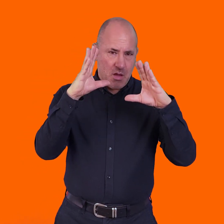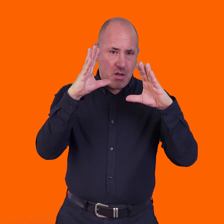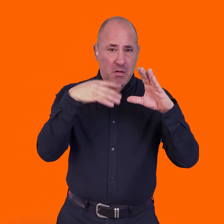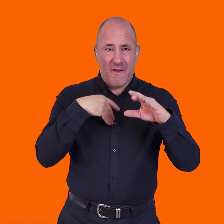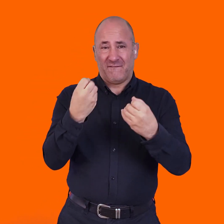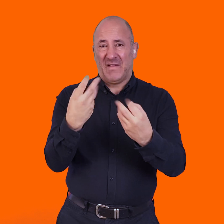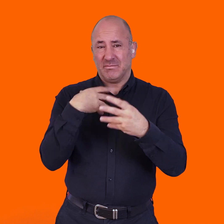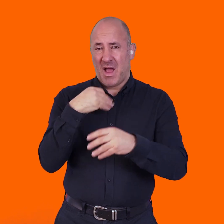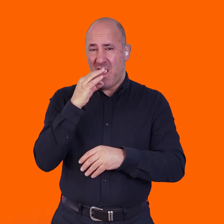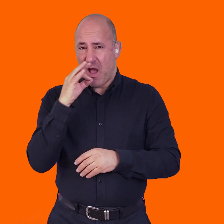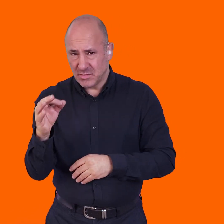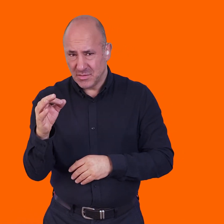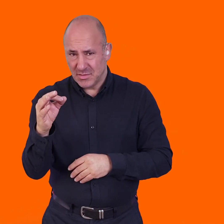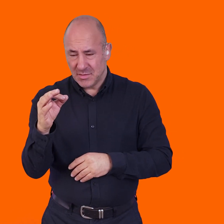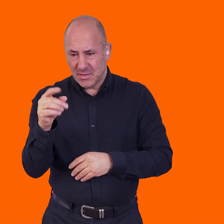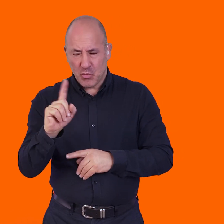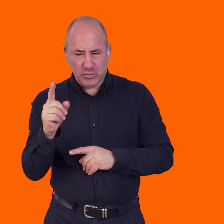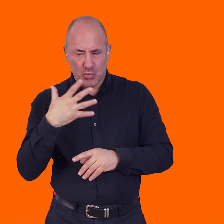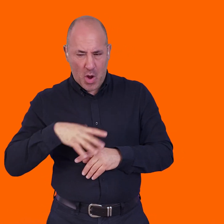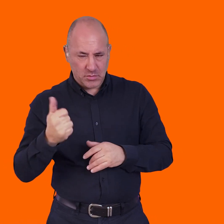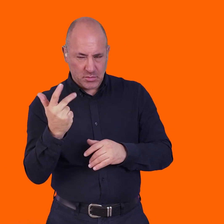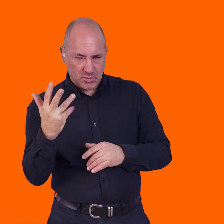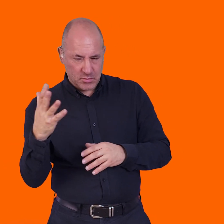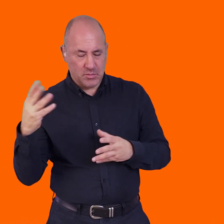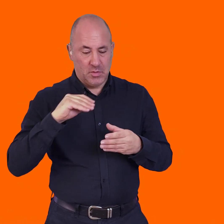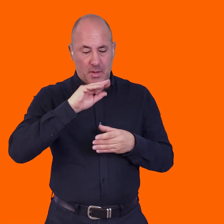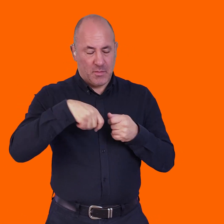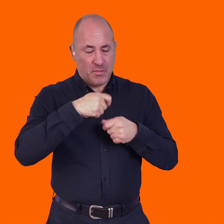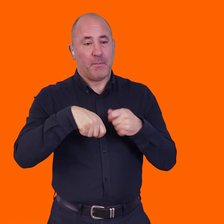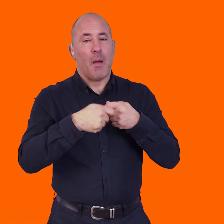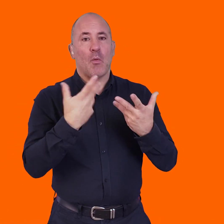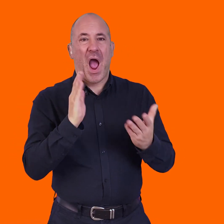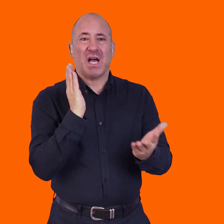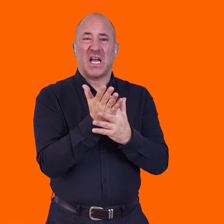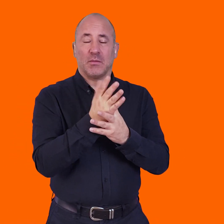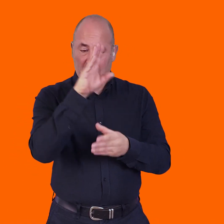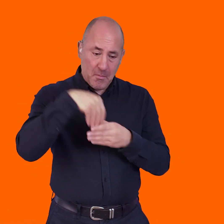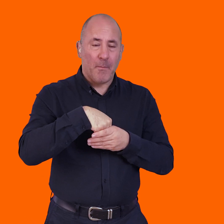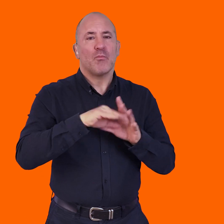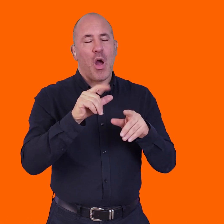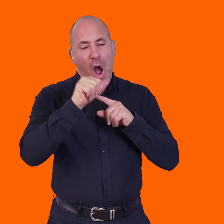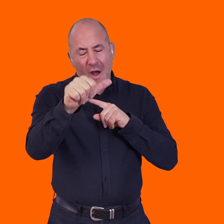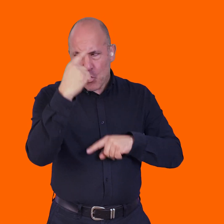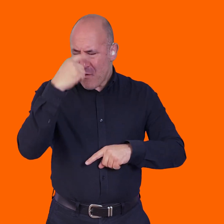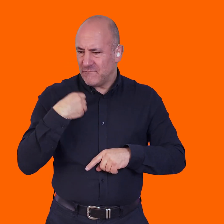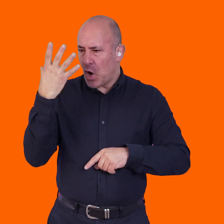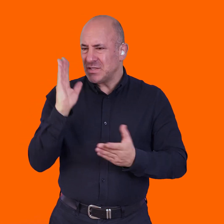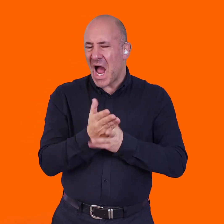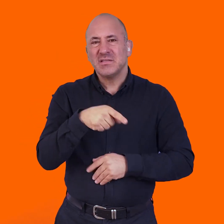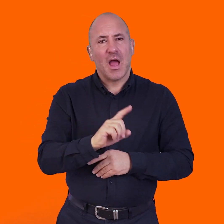if you ask feedback from that moment, then that's how you make a piece of work accessible. But